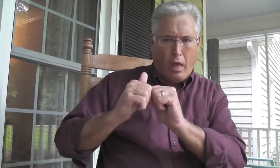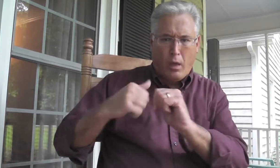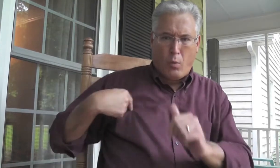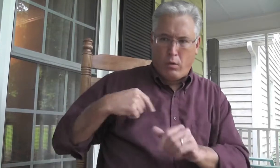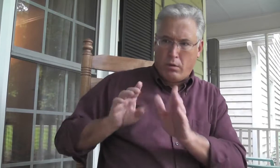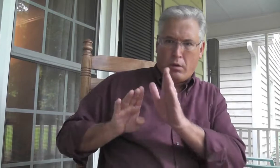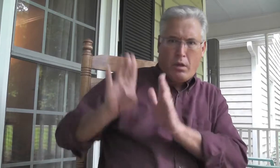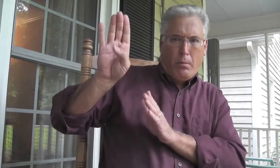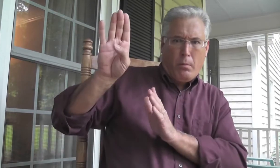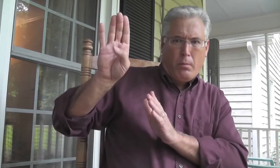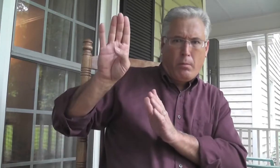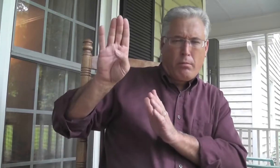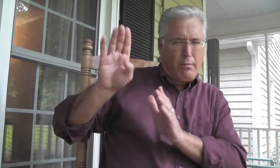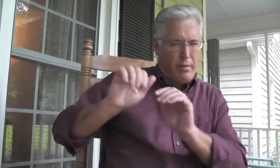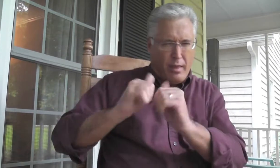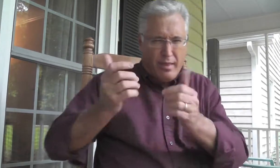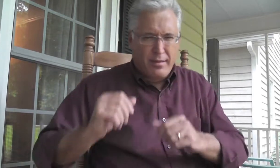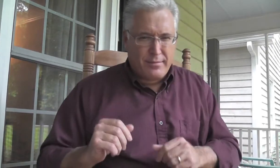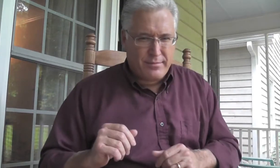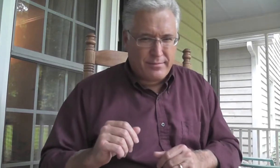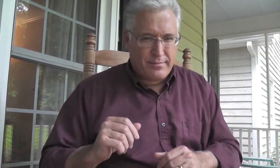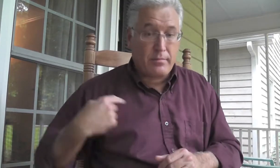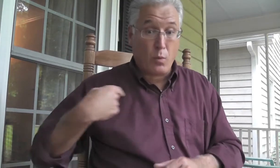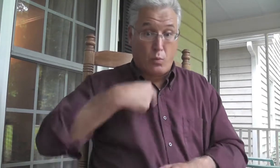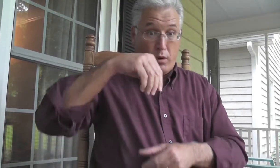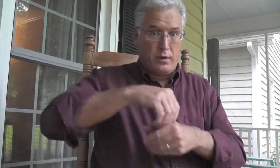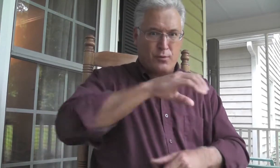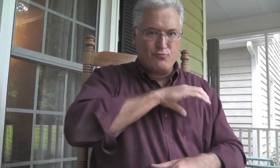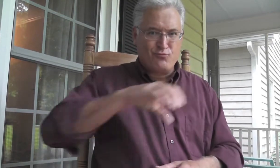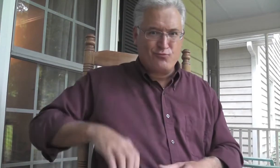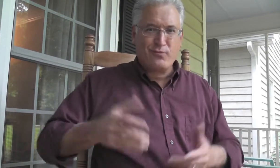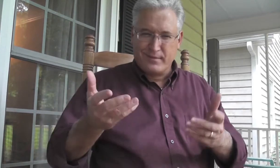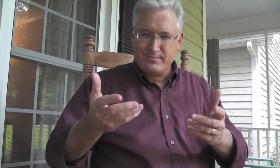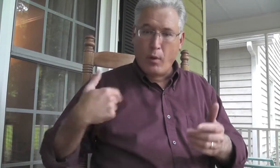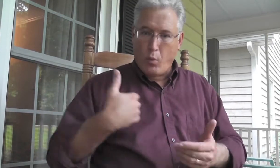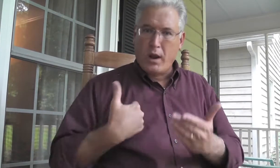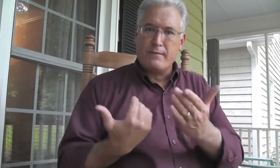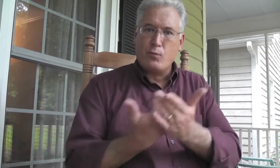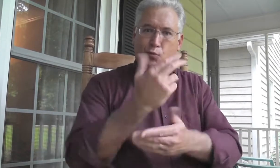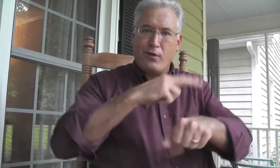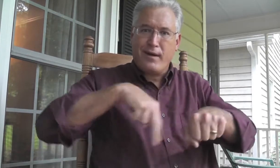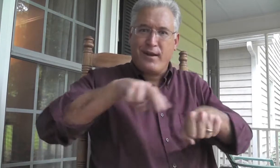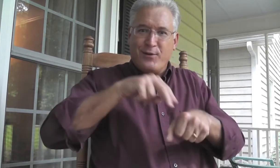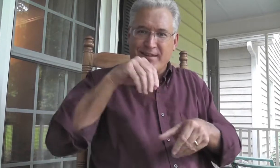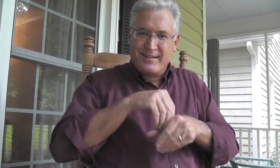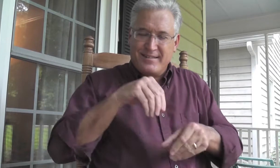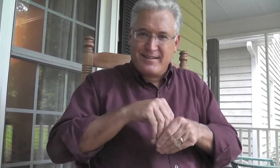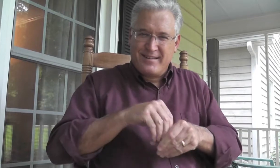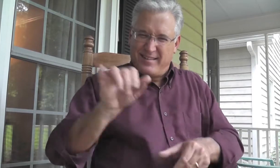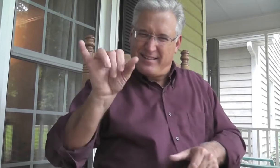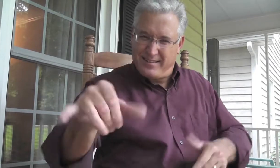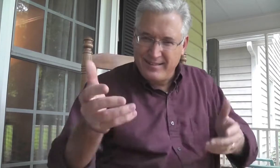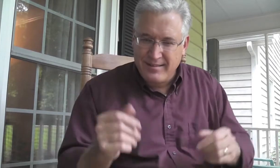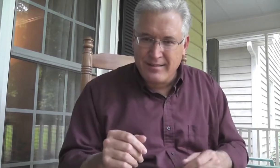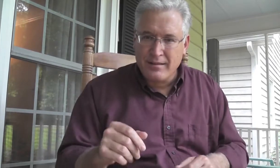that's how it is with us, too. Can it stay up? How can we stay up? We're in Christ. We have this new nature.